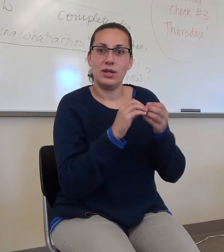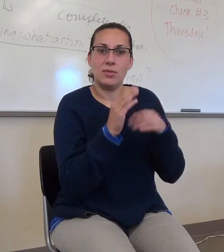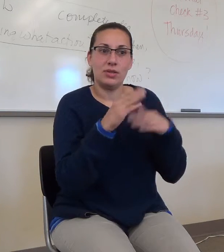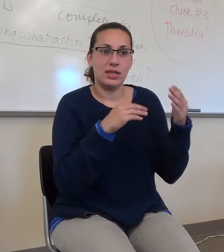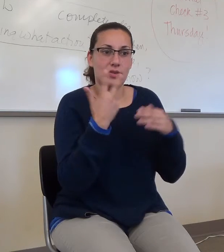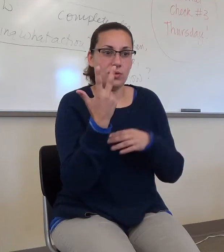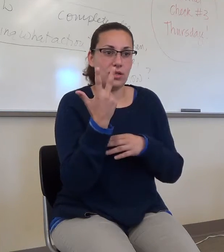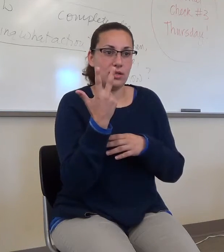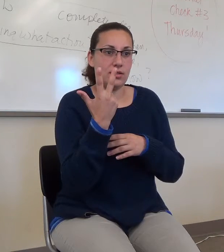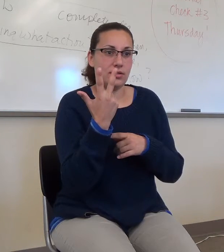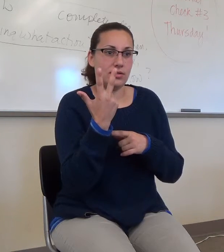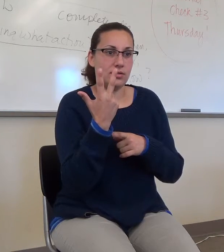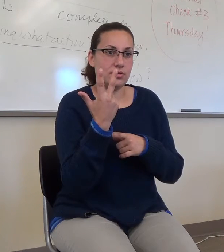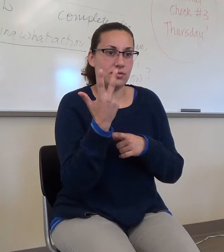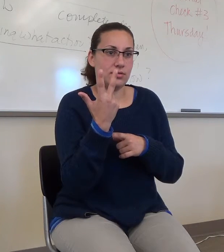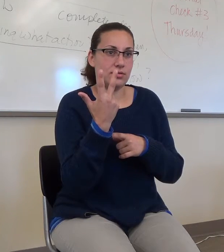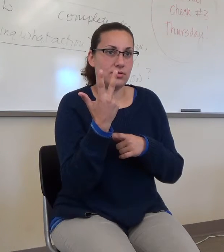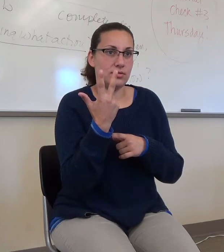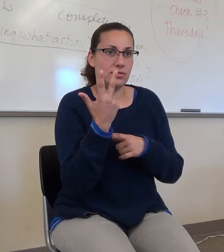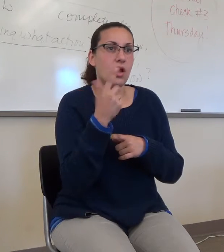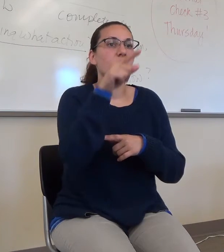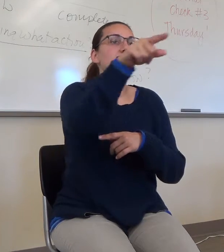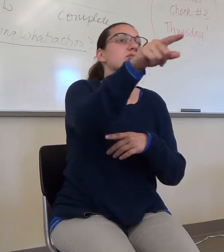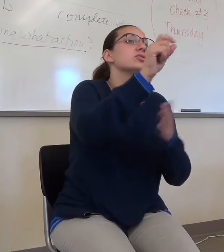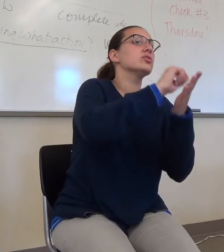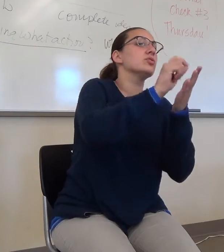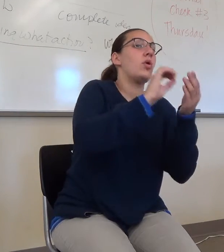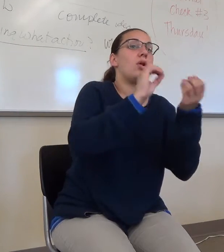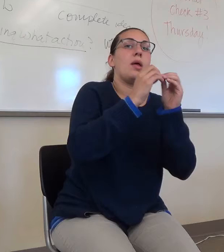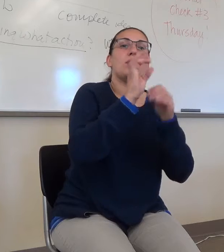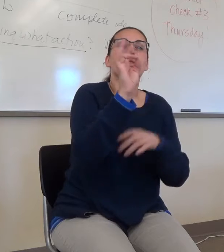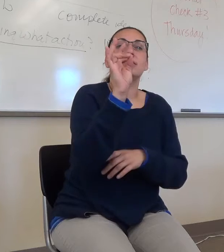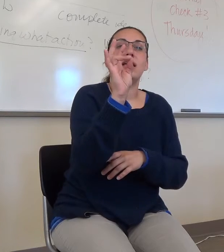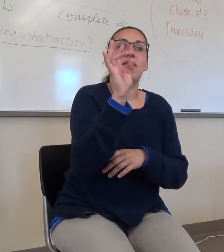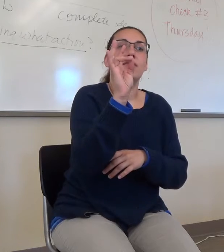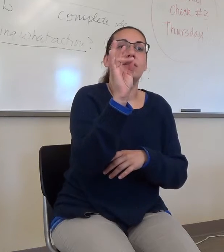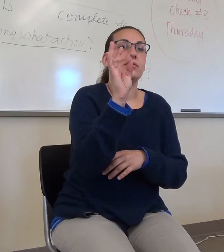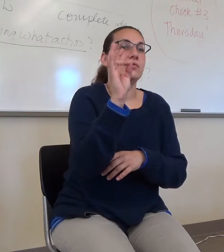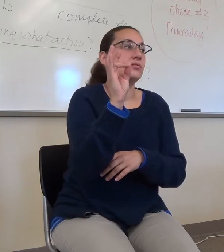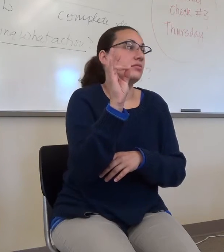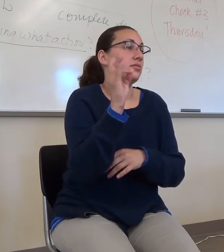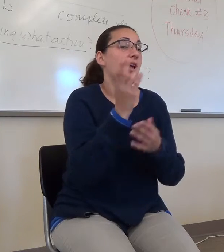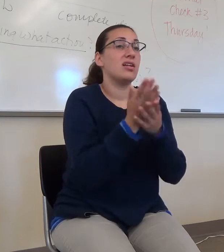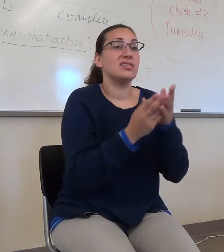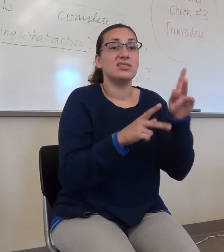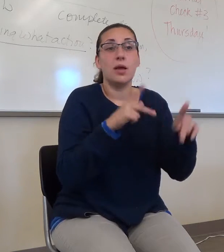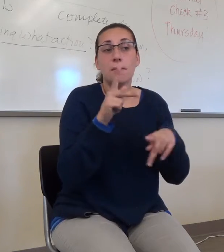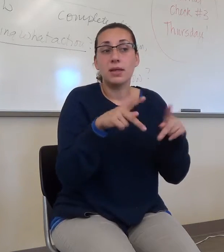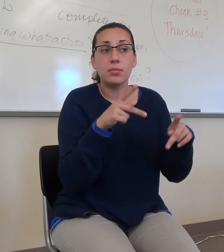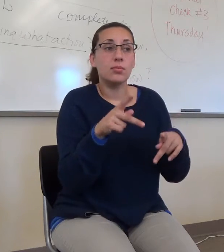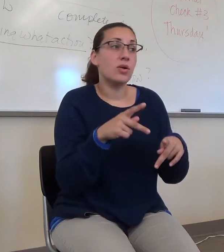it's seven. Seven? Okay. Yeah, that's, yeah, people find it hard to give up. Um,